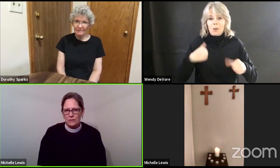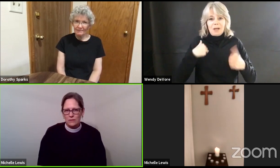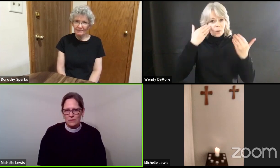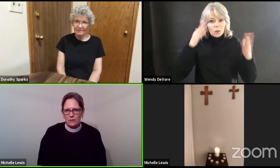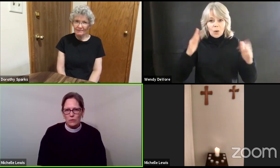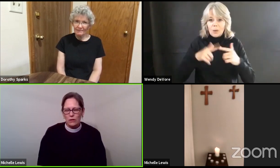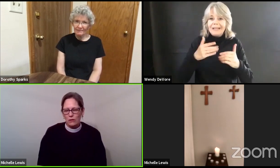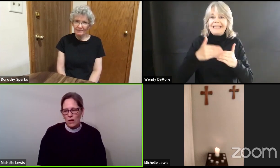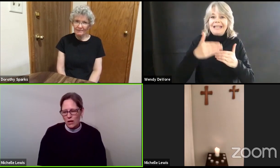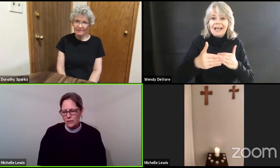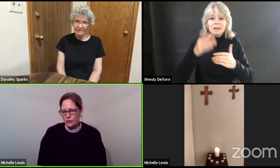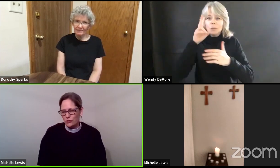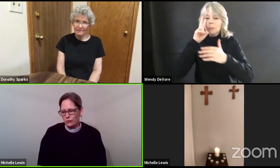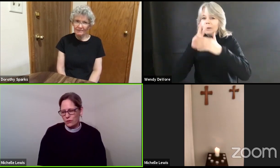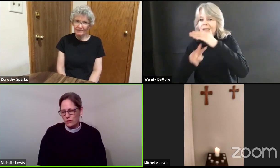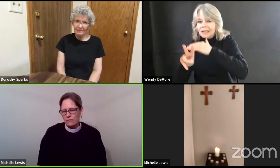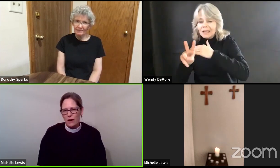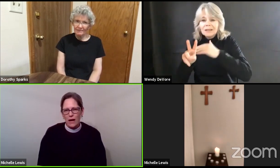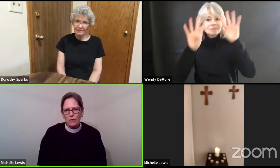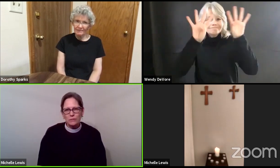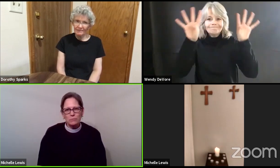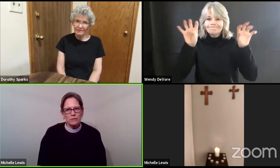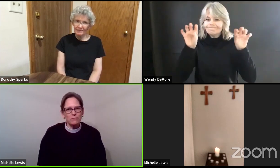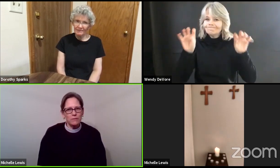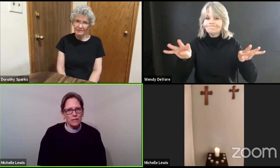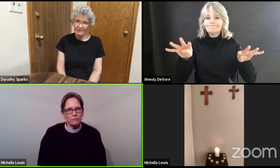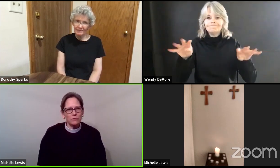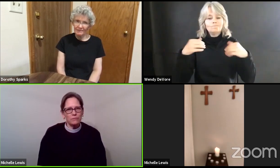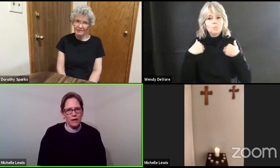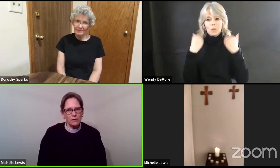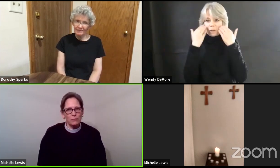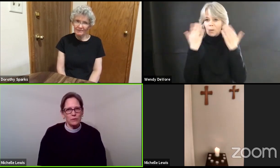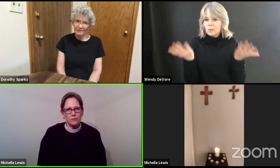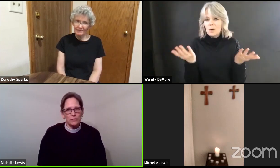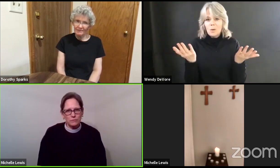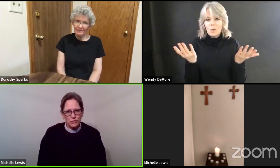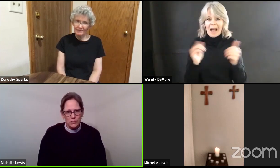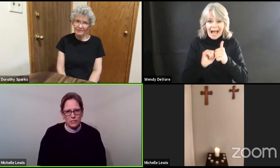we are unsure of how to be faithful followers of Jesus